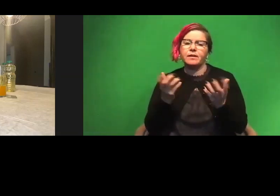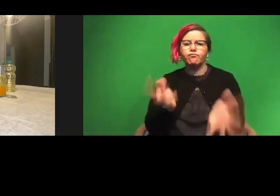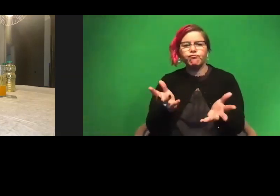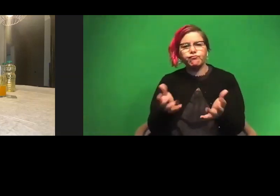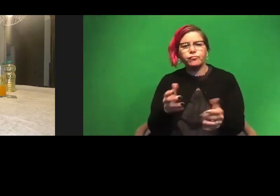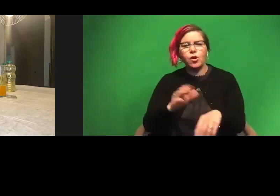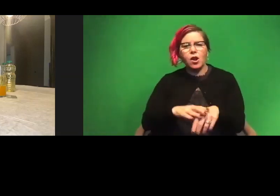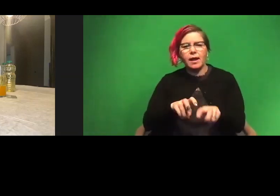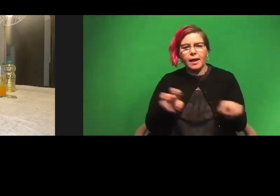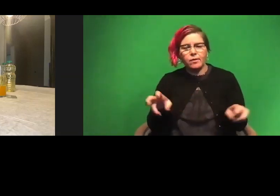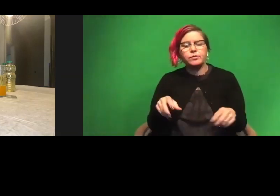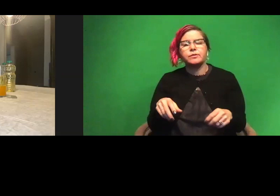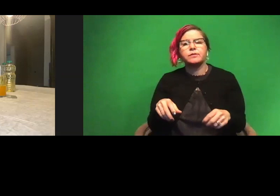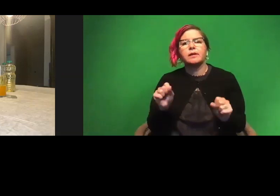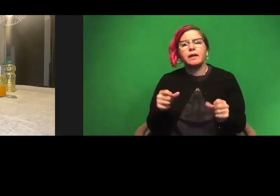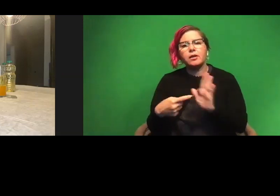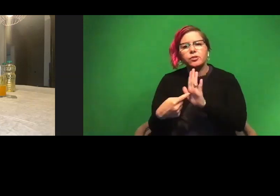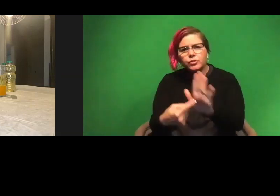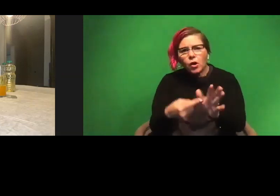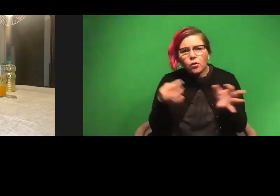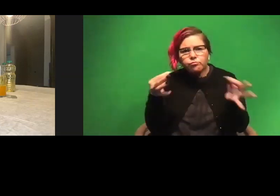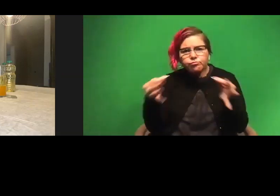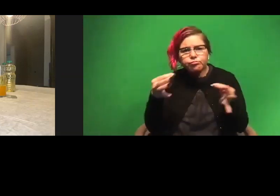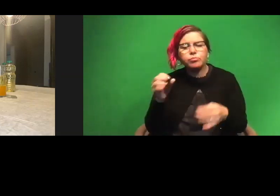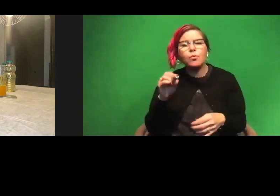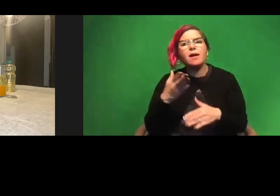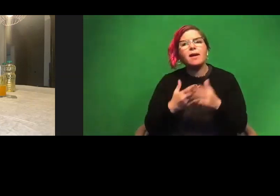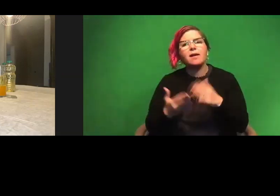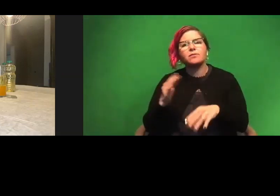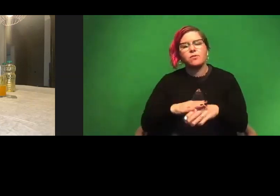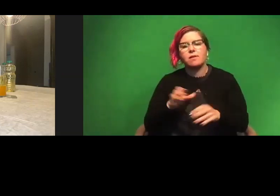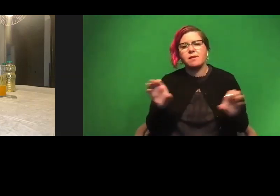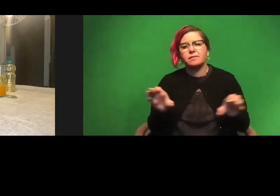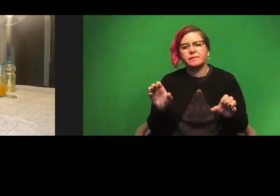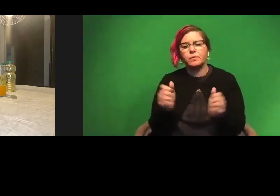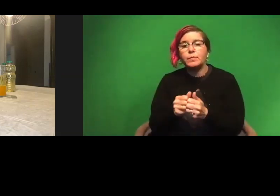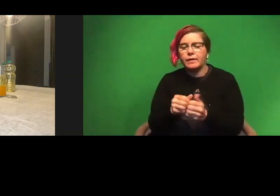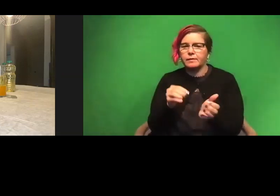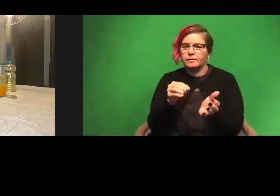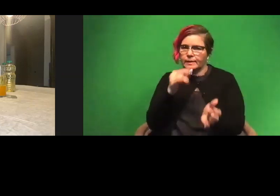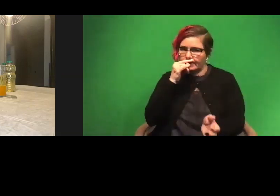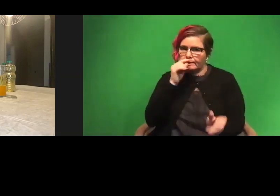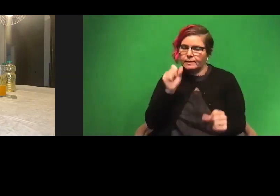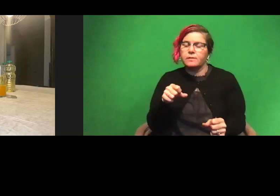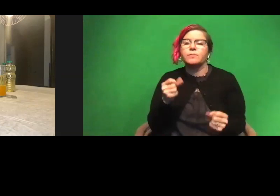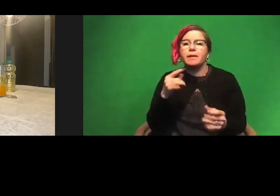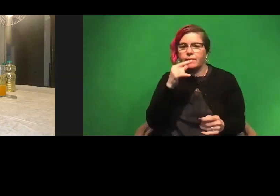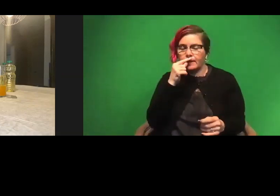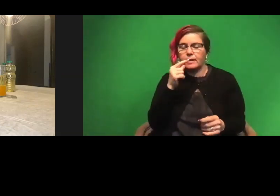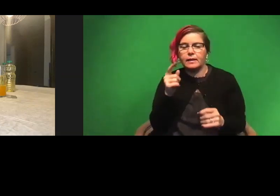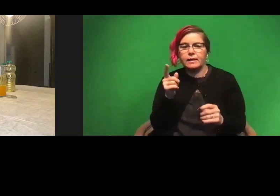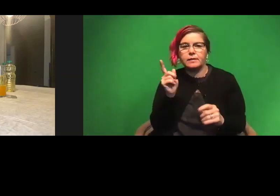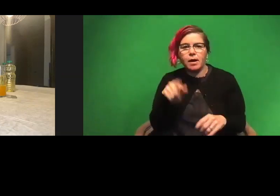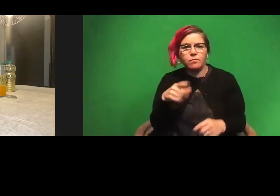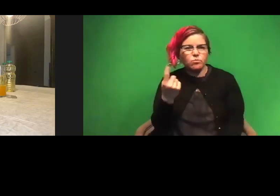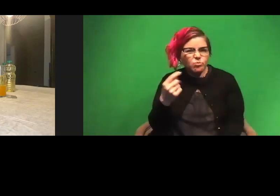on a couch where you could do show and tell, or you could do the hands-on activity with the kids. So a lot of the kids come up there just to see what